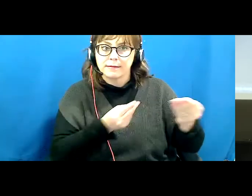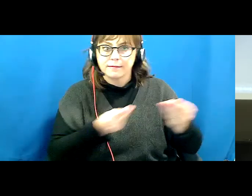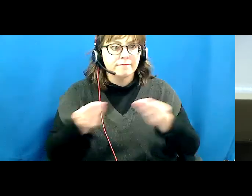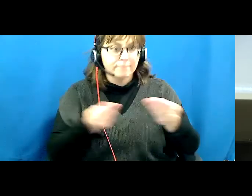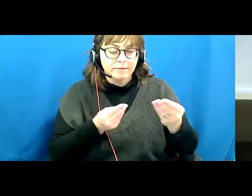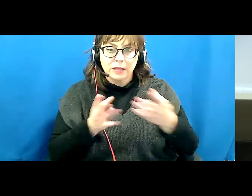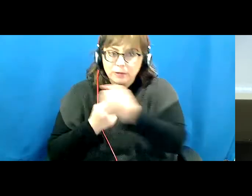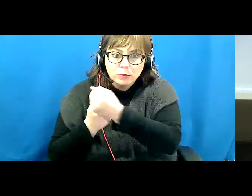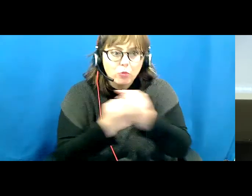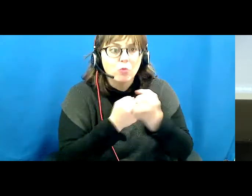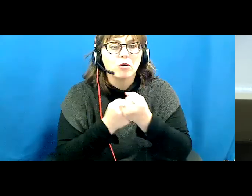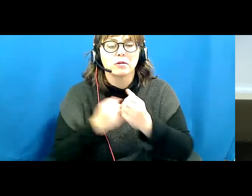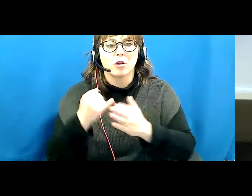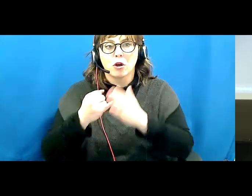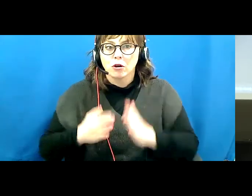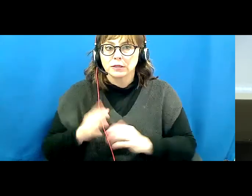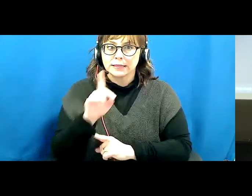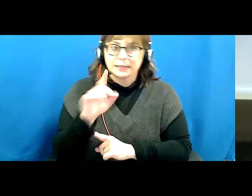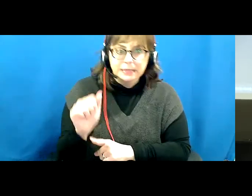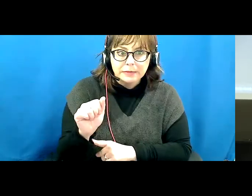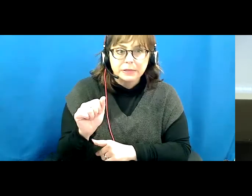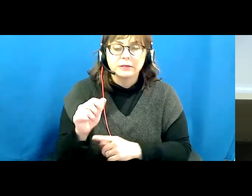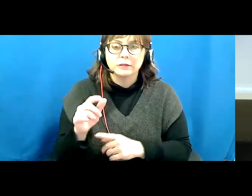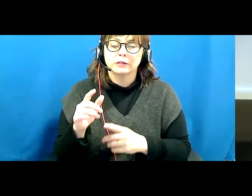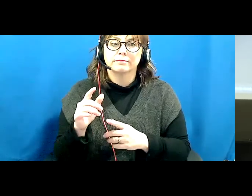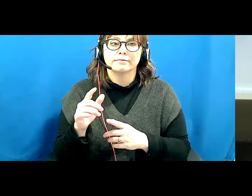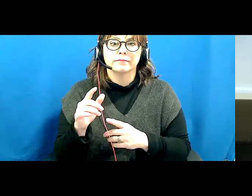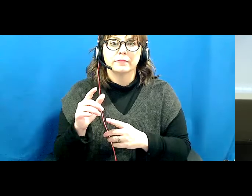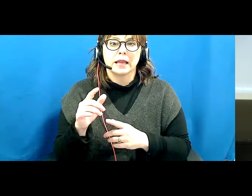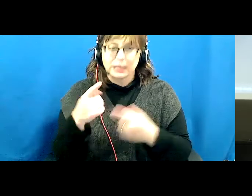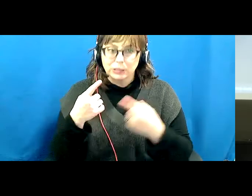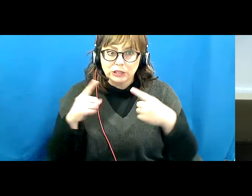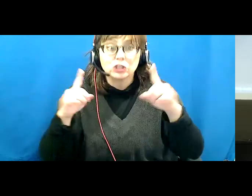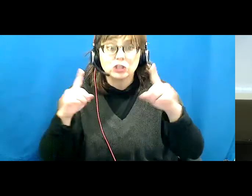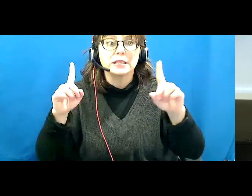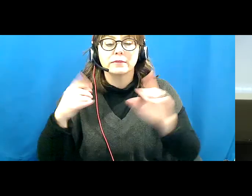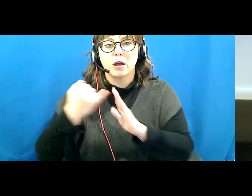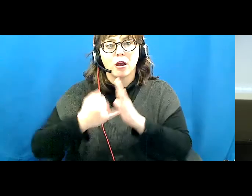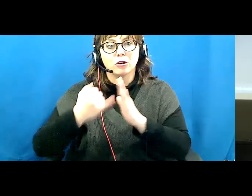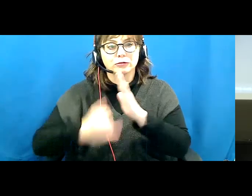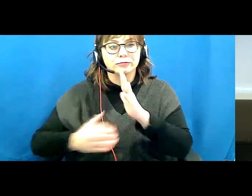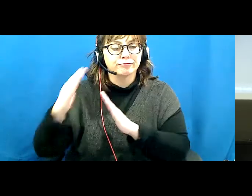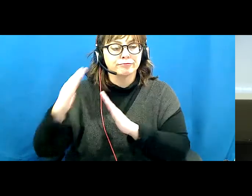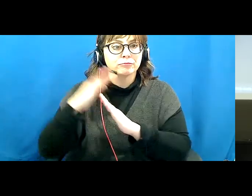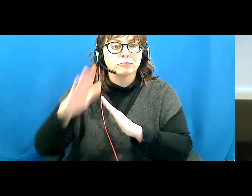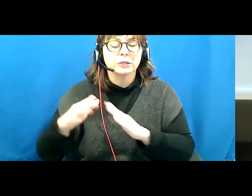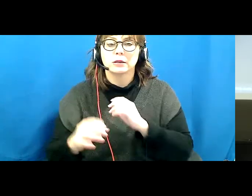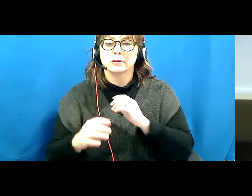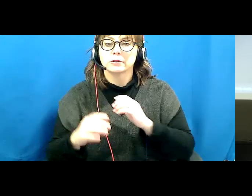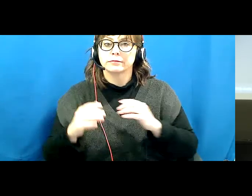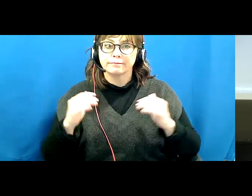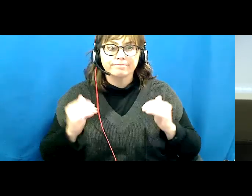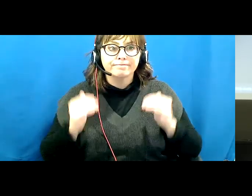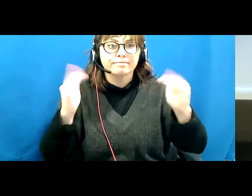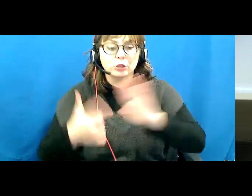support artists with disabilities in achieving individual artistic excellence, promotes higher visibility